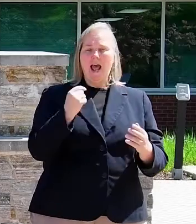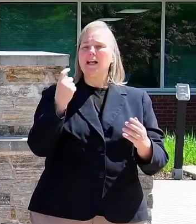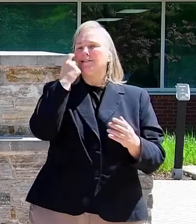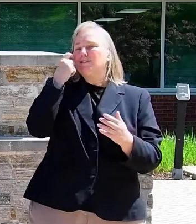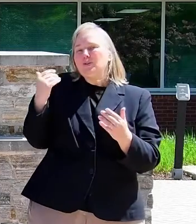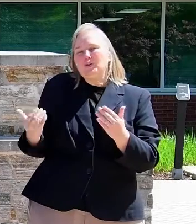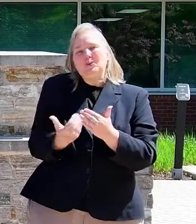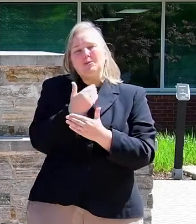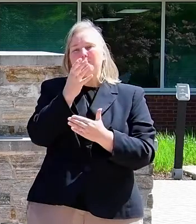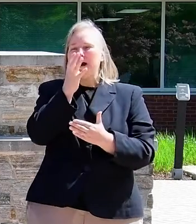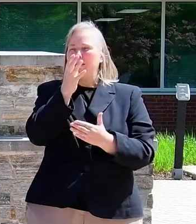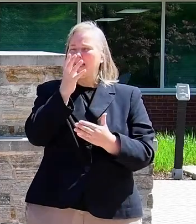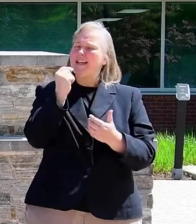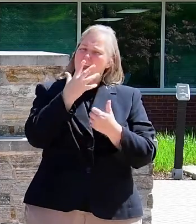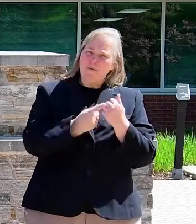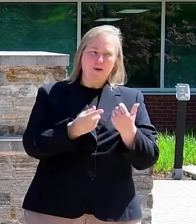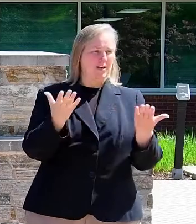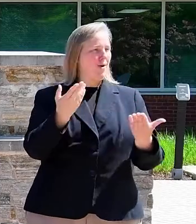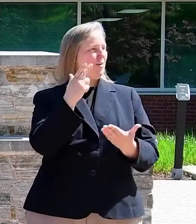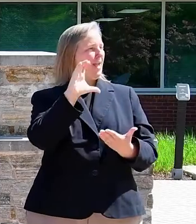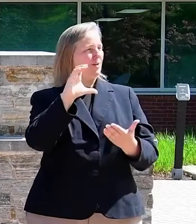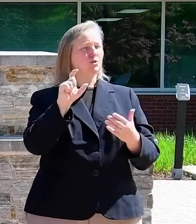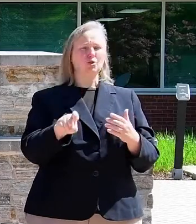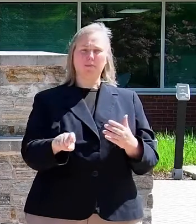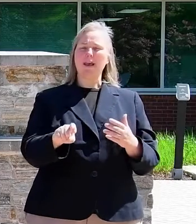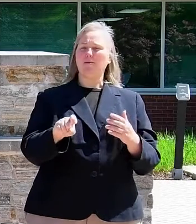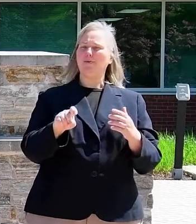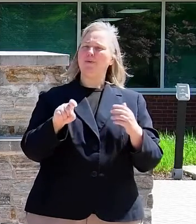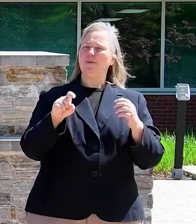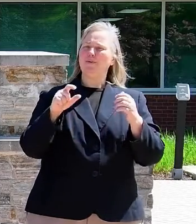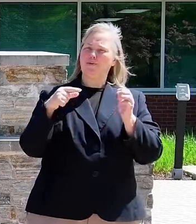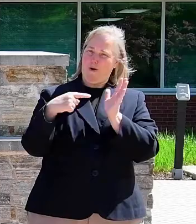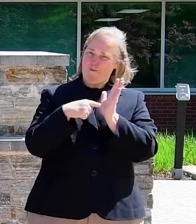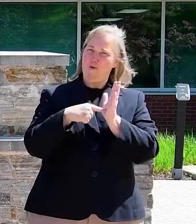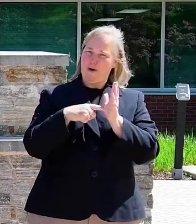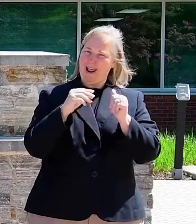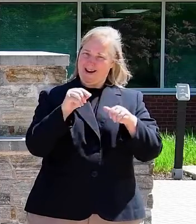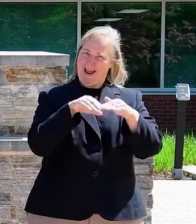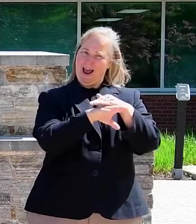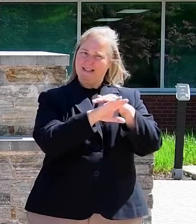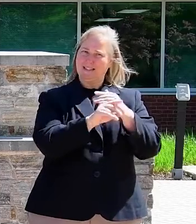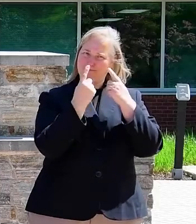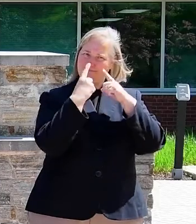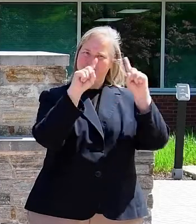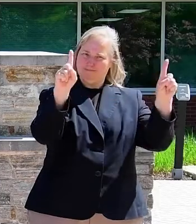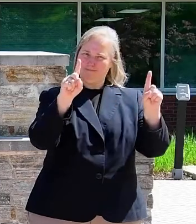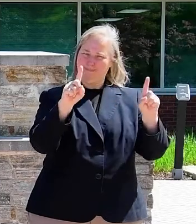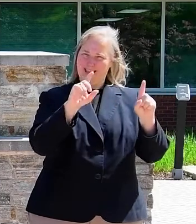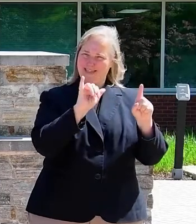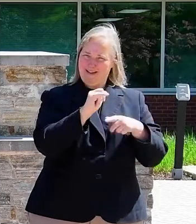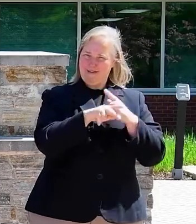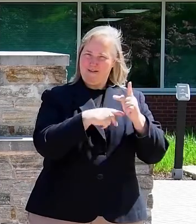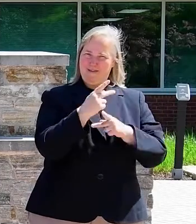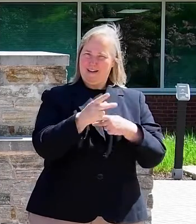And everyone in Howard County should be able to afford and access this needed care.